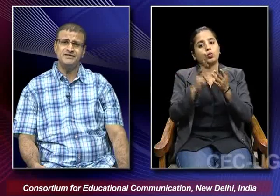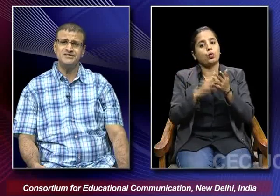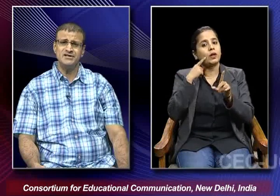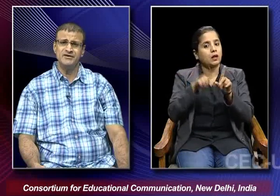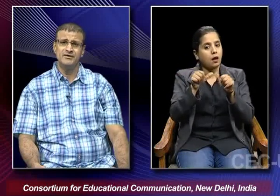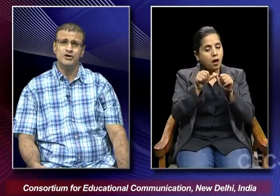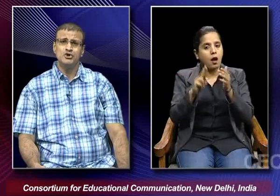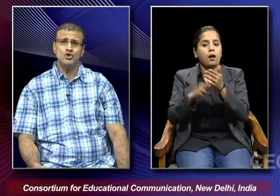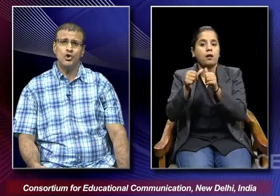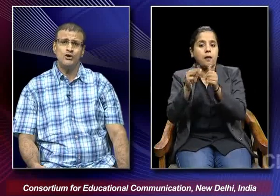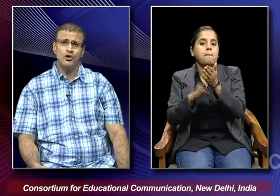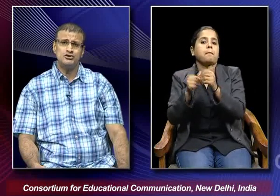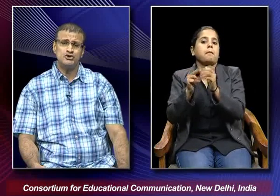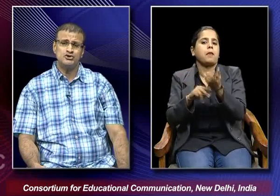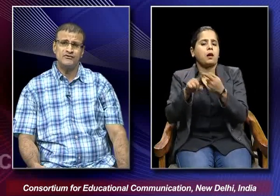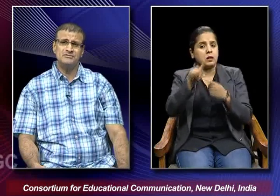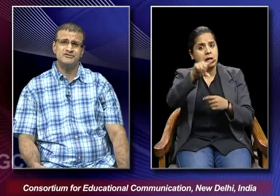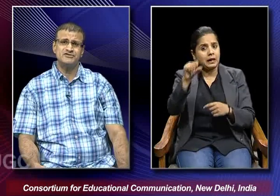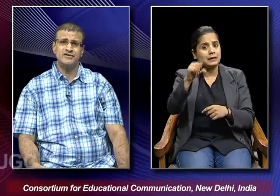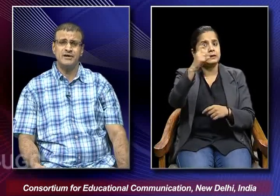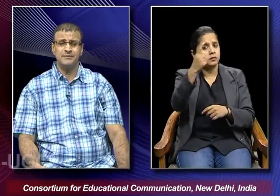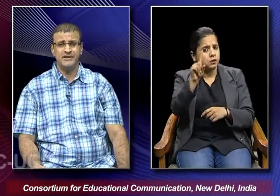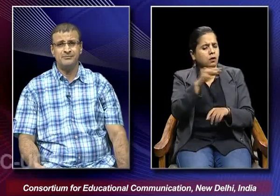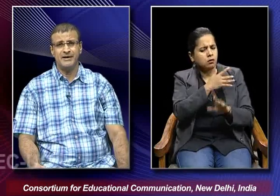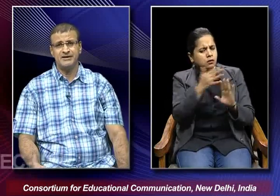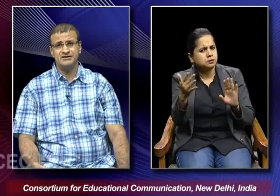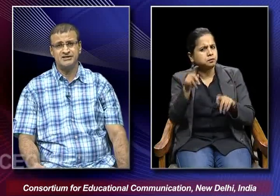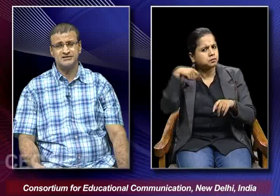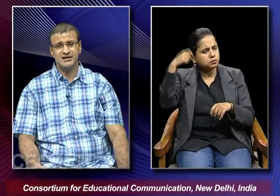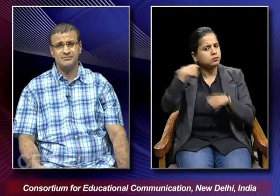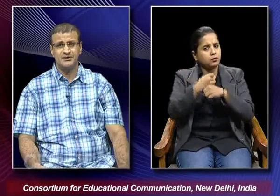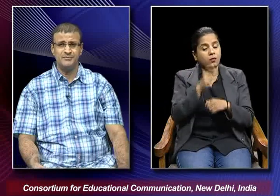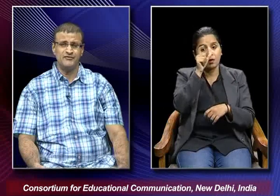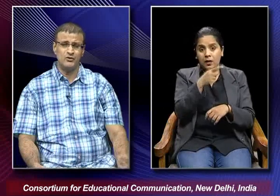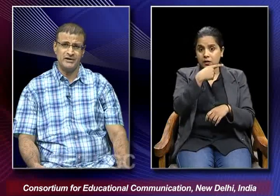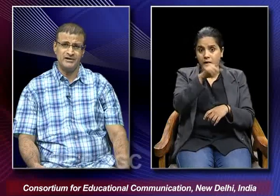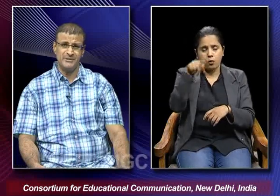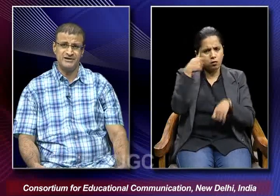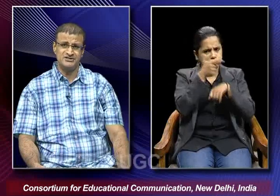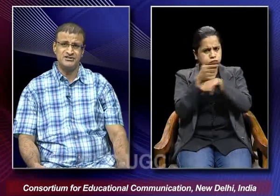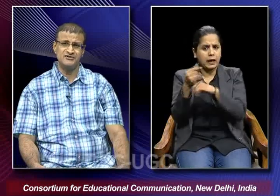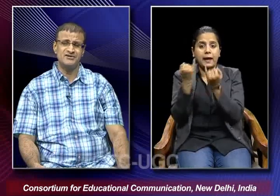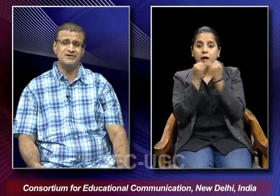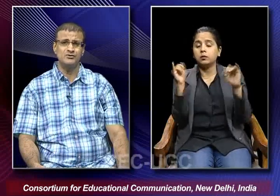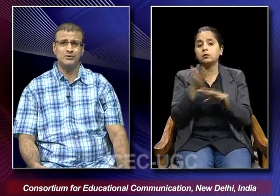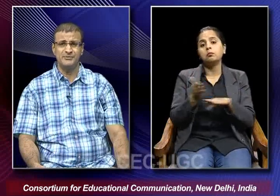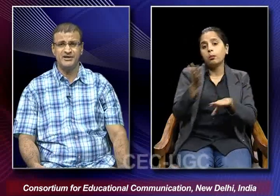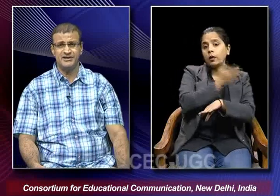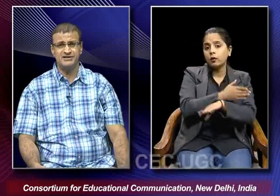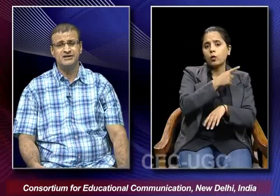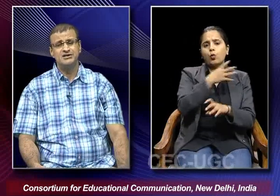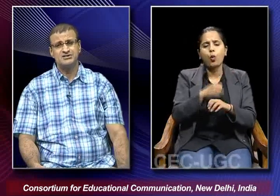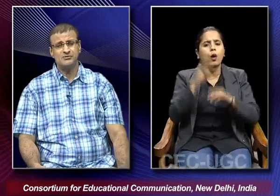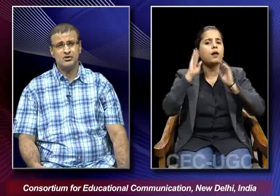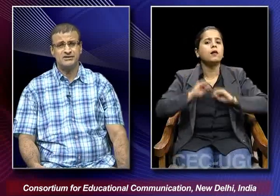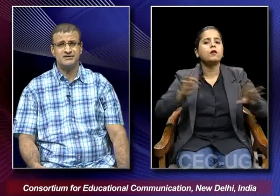1937. So all sorts of films which were made by Shantaram before independence they were trying to communicate